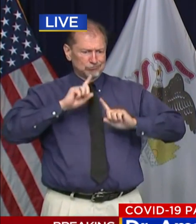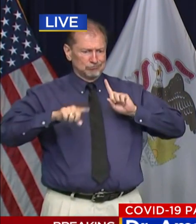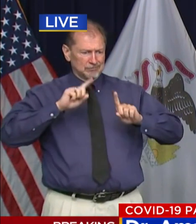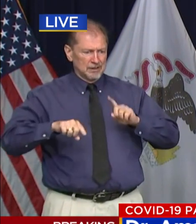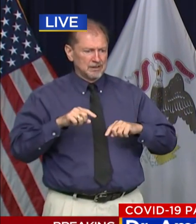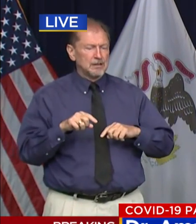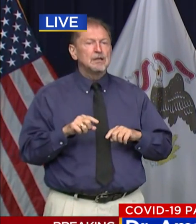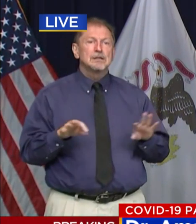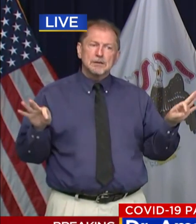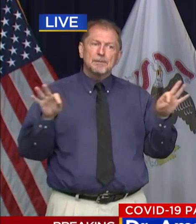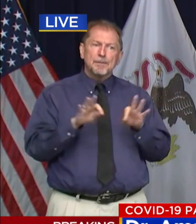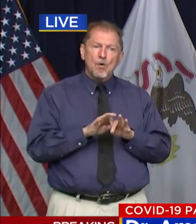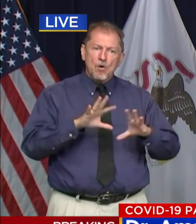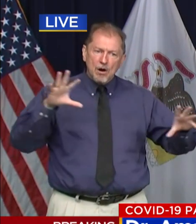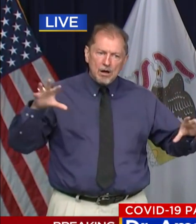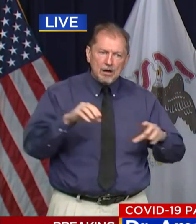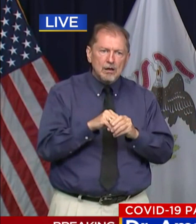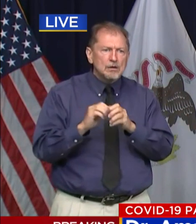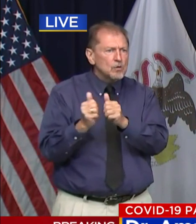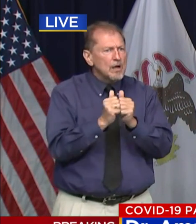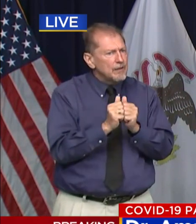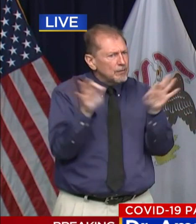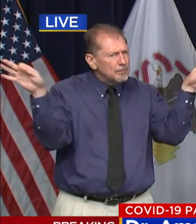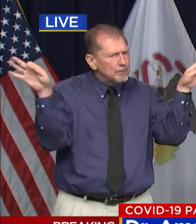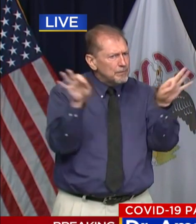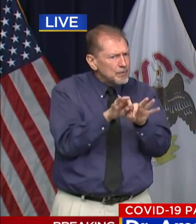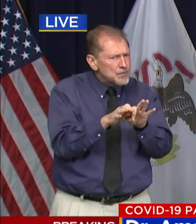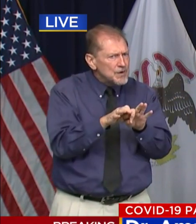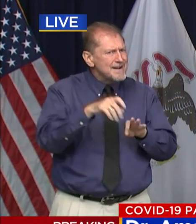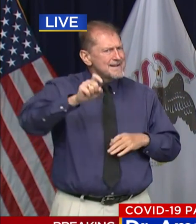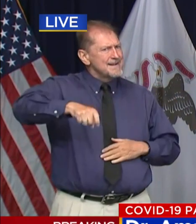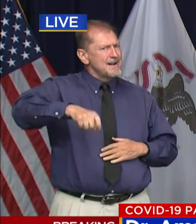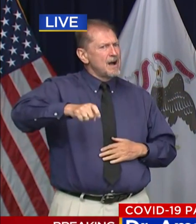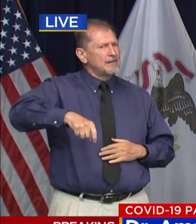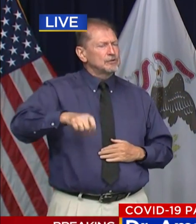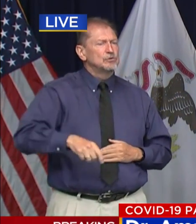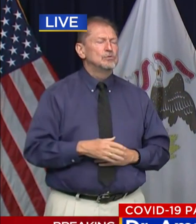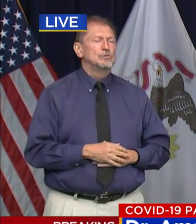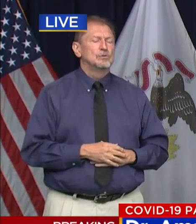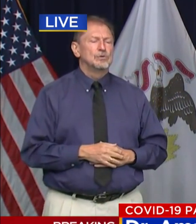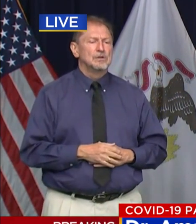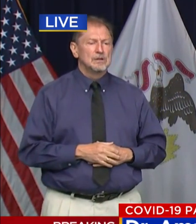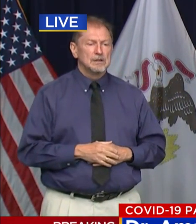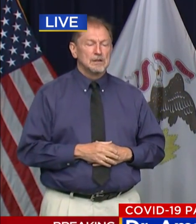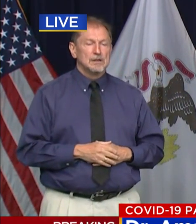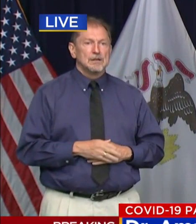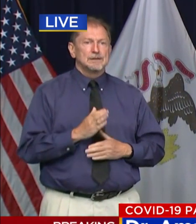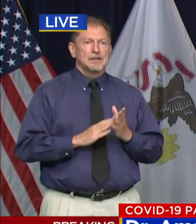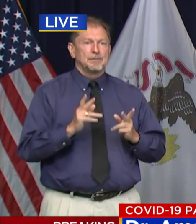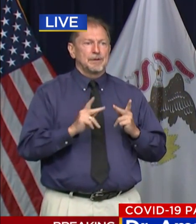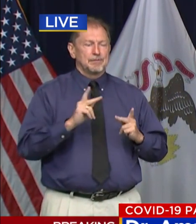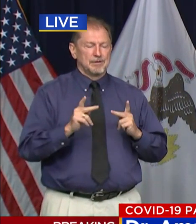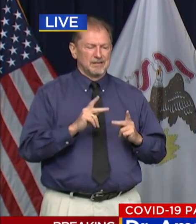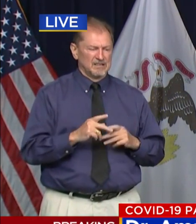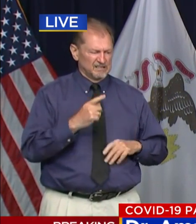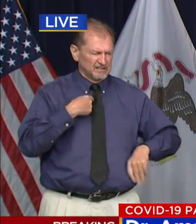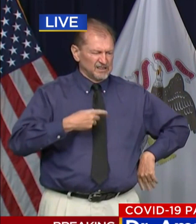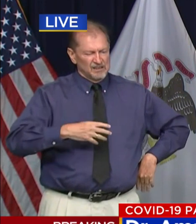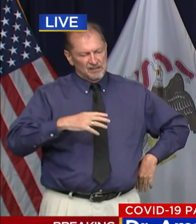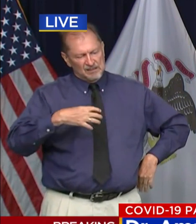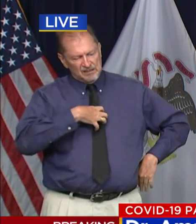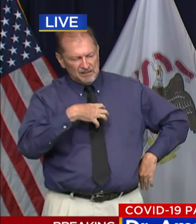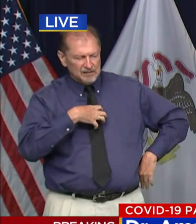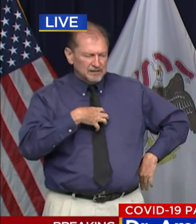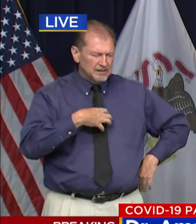critical and has to be done, we can readily lose sight of why we are doing these